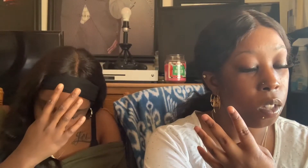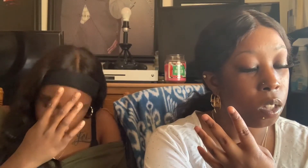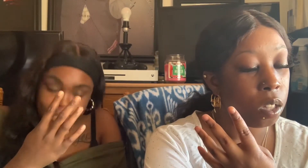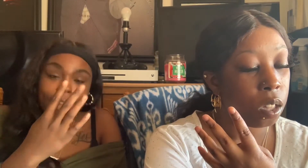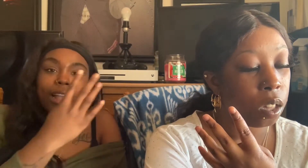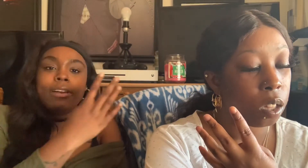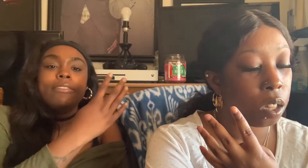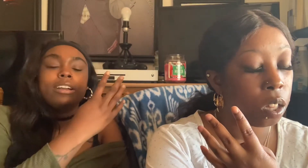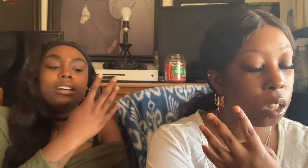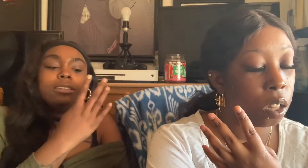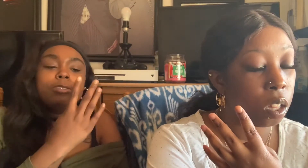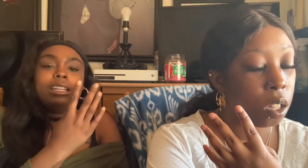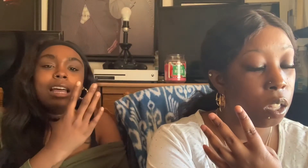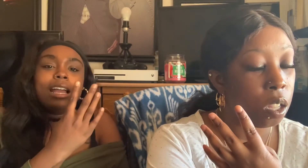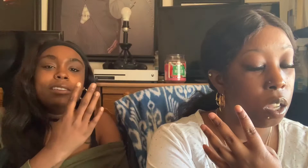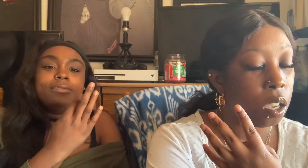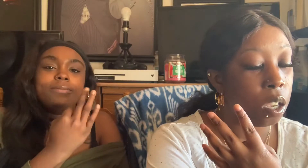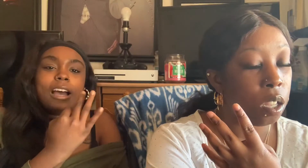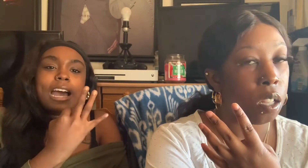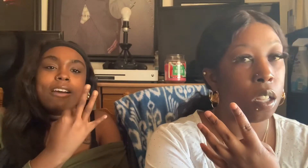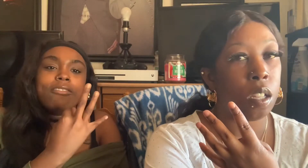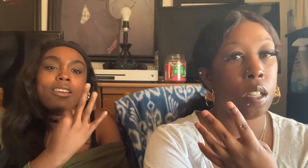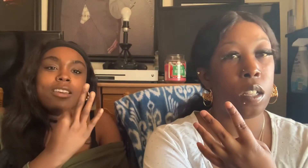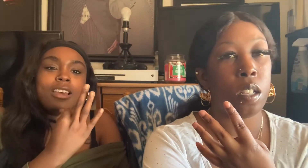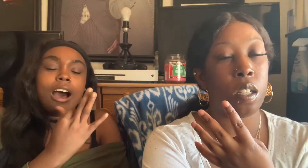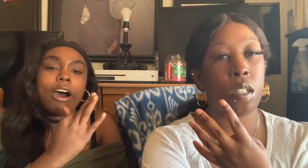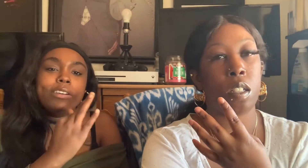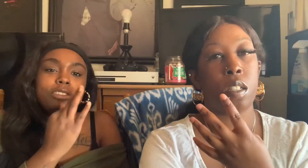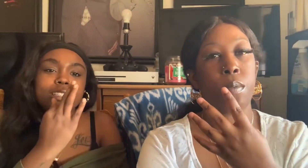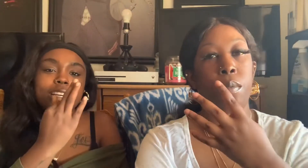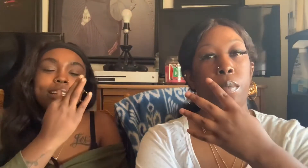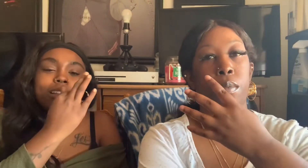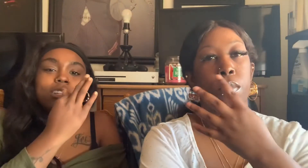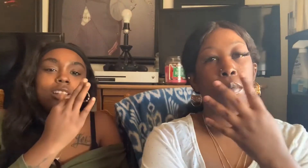Never have I ever cussed on a line. Wow. I always used to cut in the lunch line.